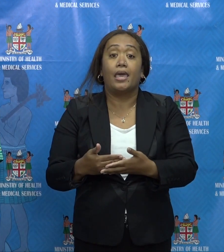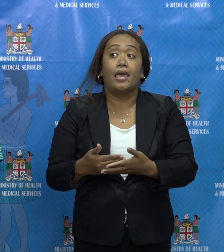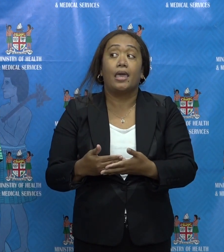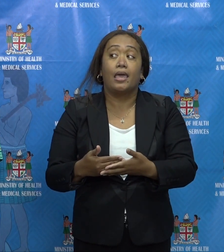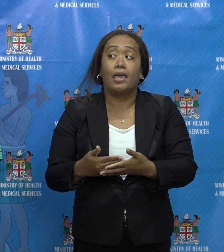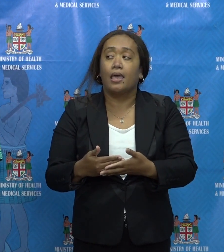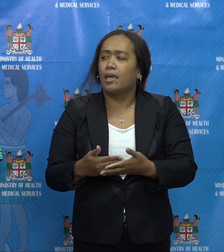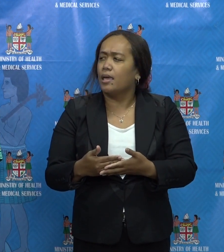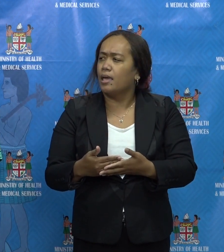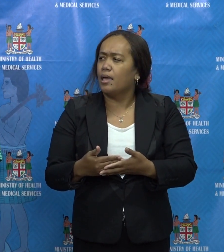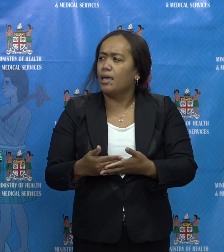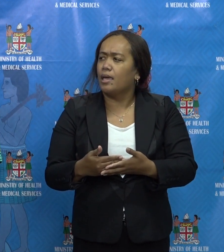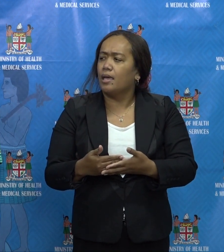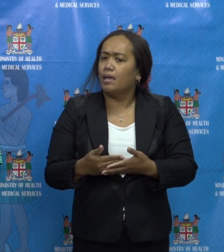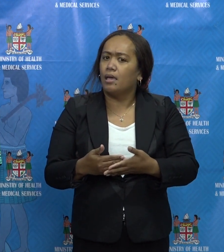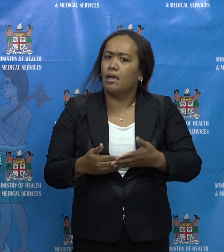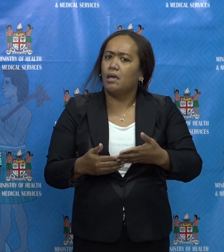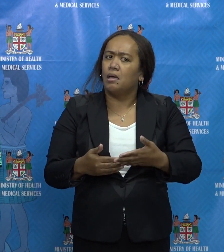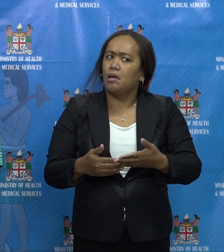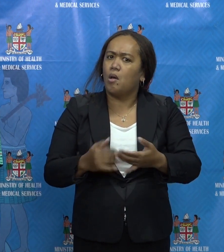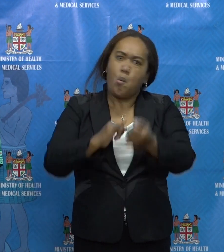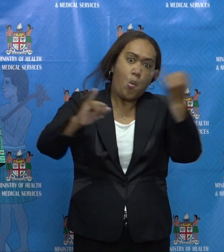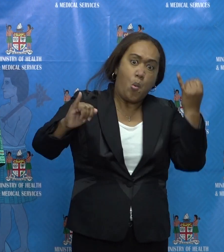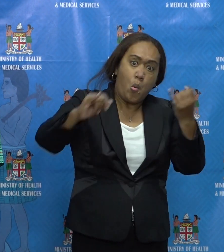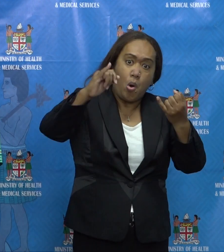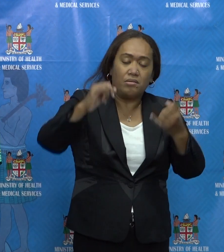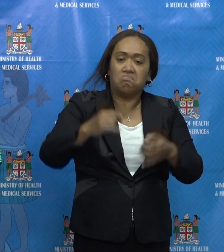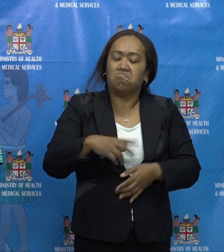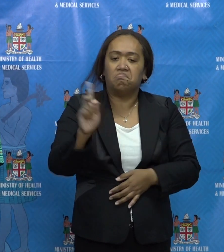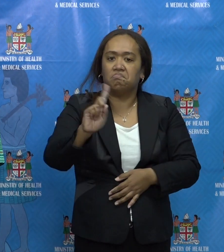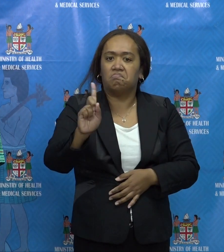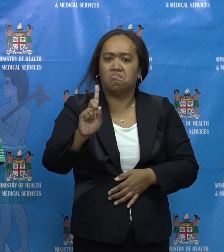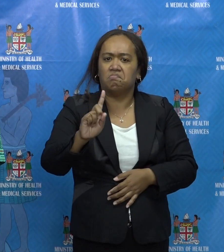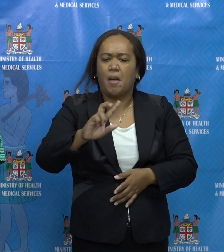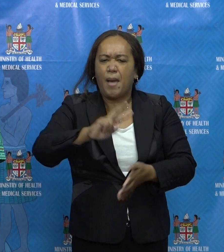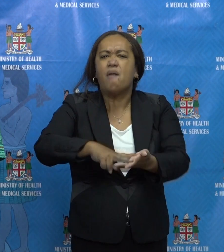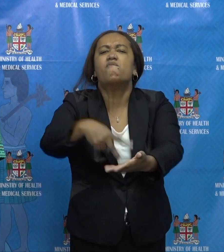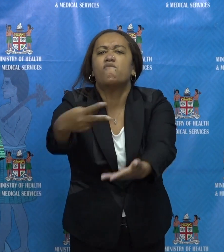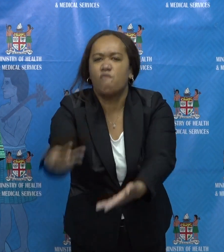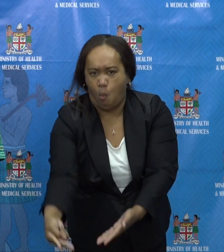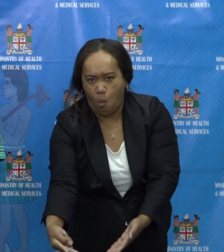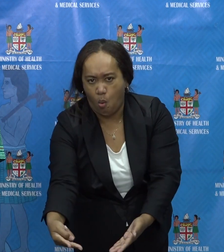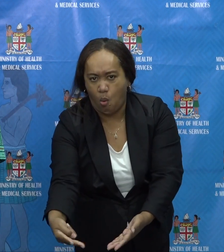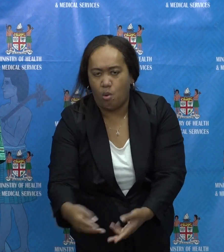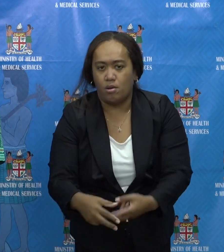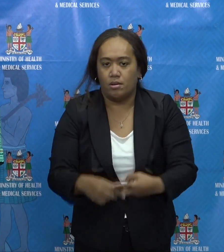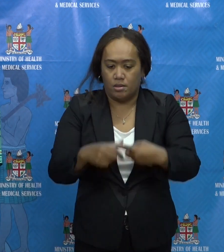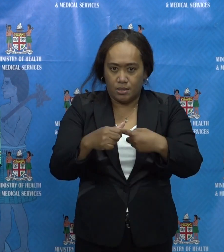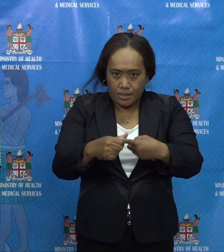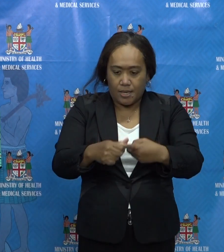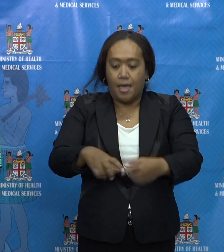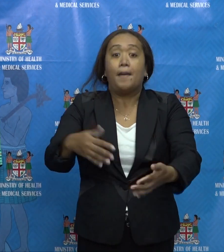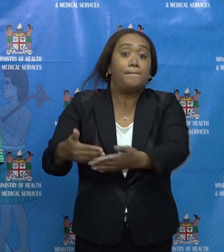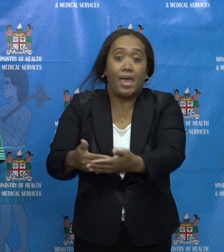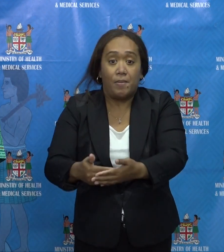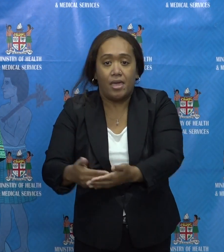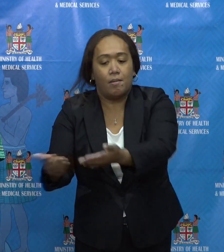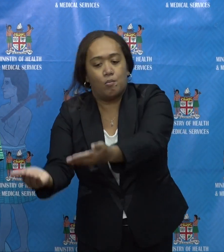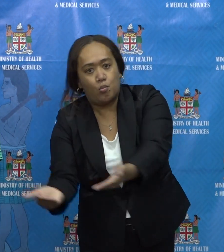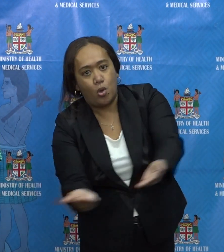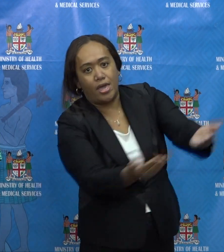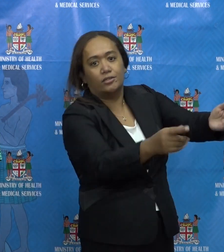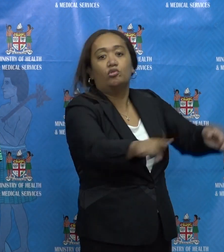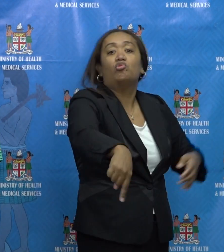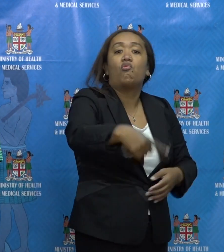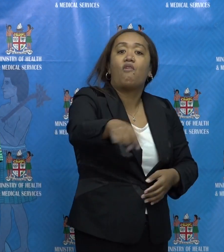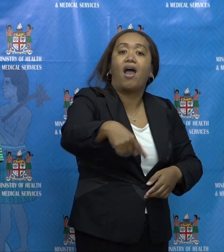adversely impacted because of what happened. The same baby was brought to Suva, but